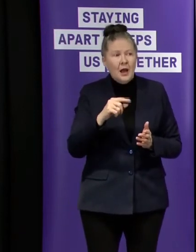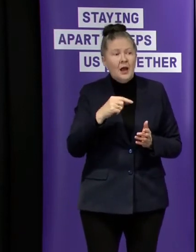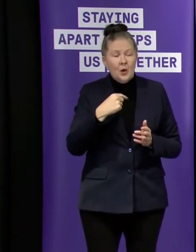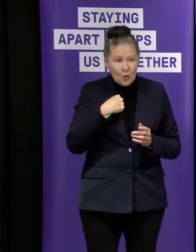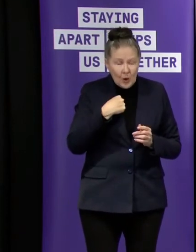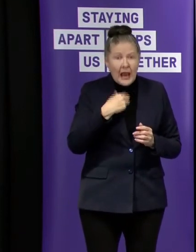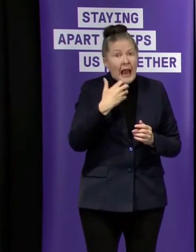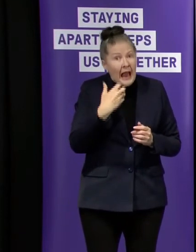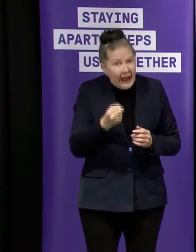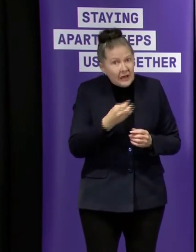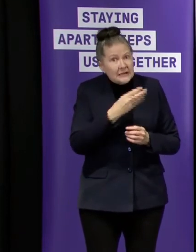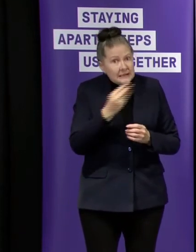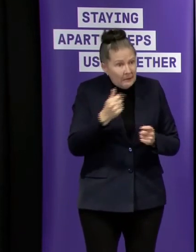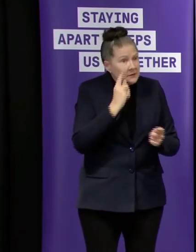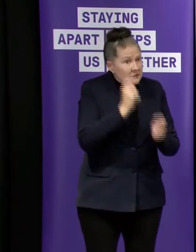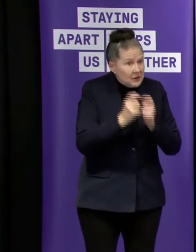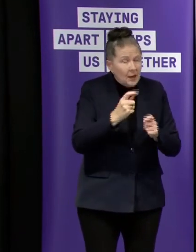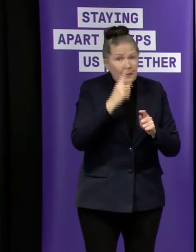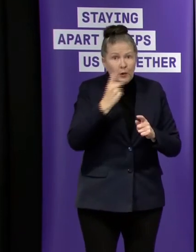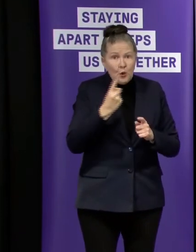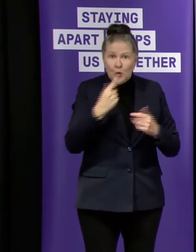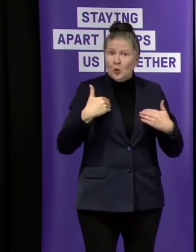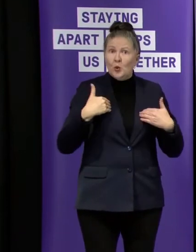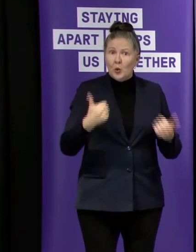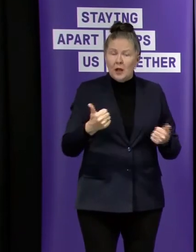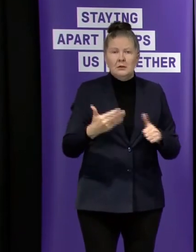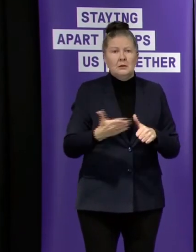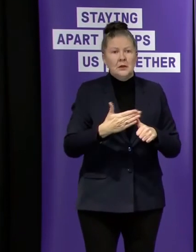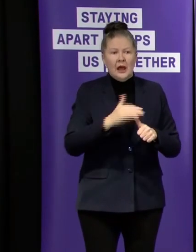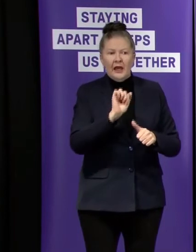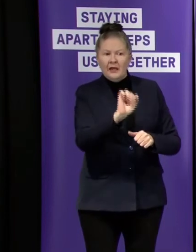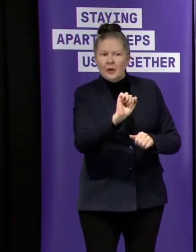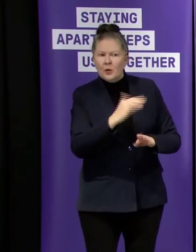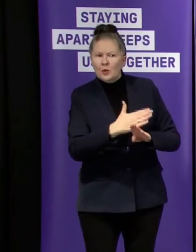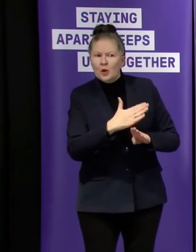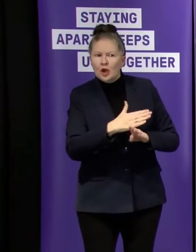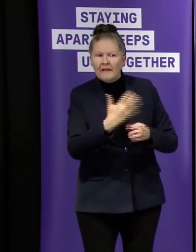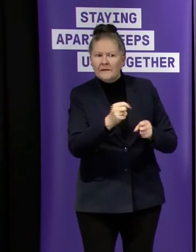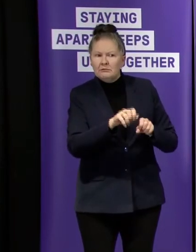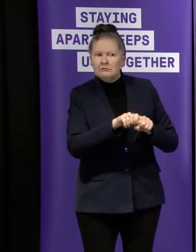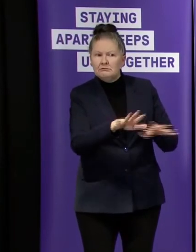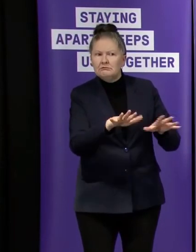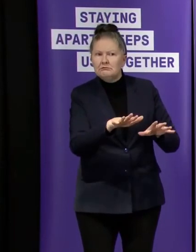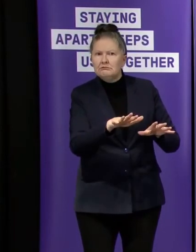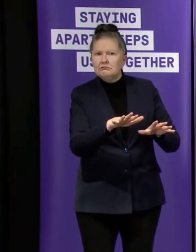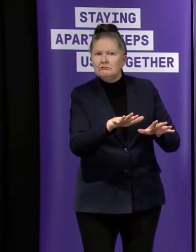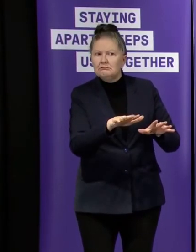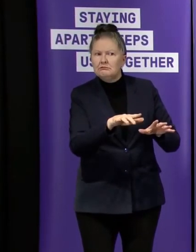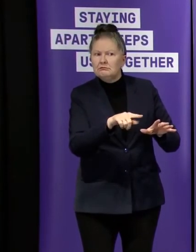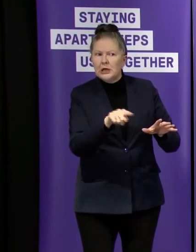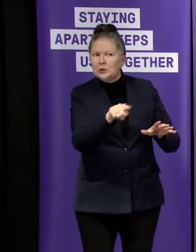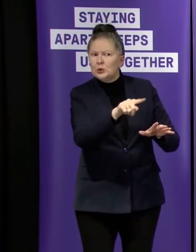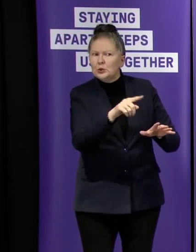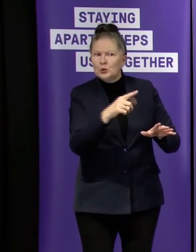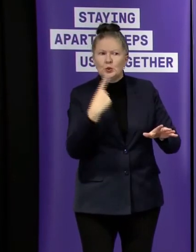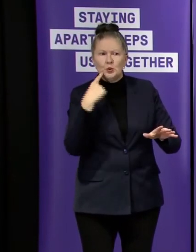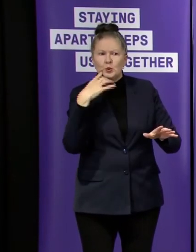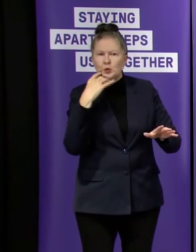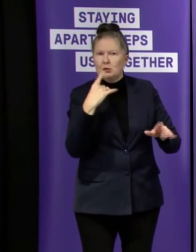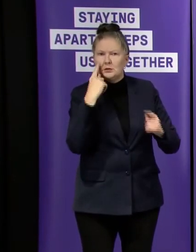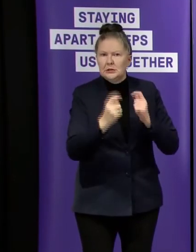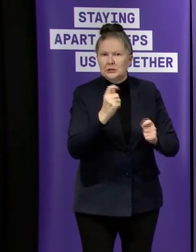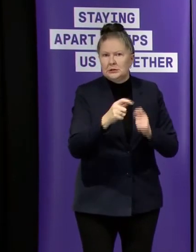asymptomatic people is warranted and that's workplaces where there's an outbreak um uh and particularly high high risk workplaces